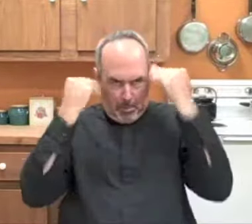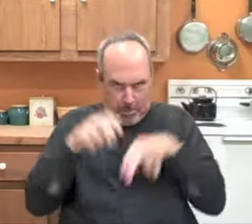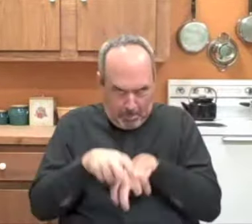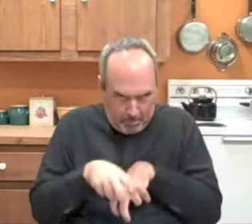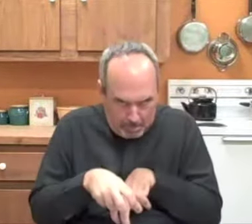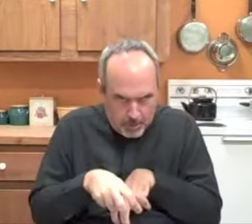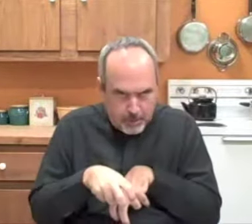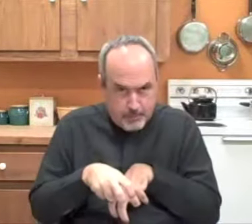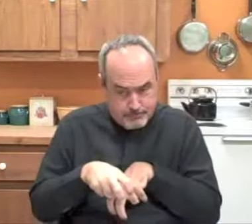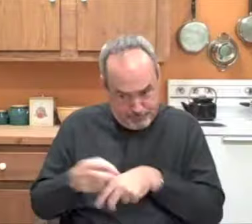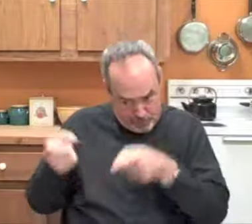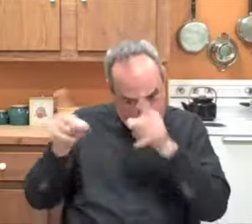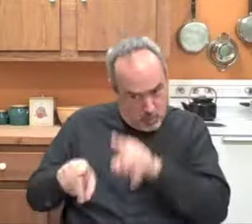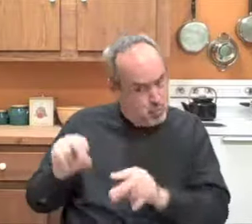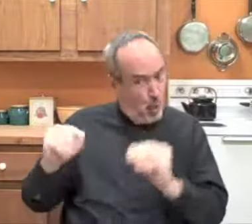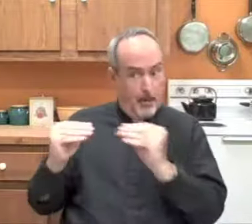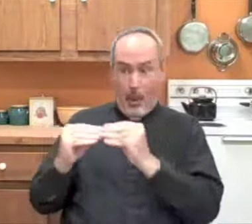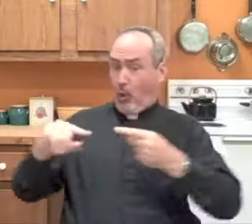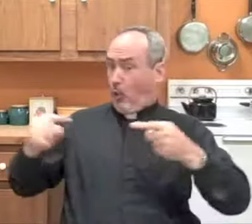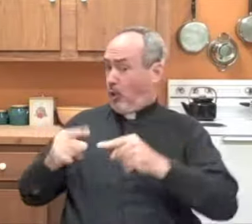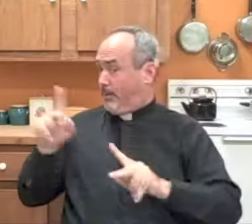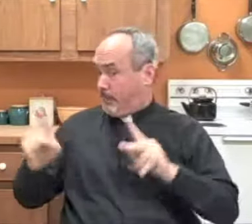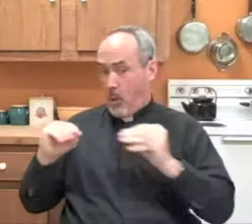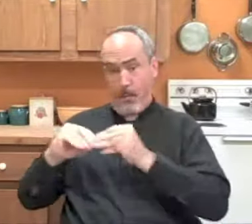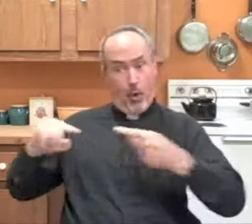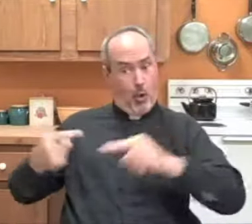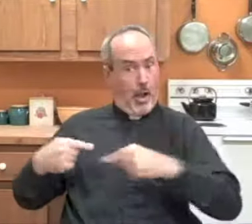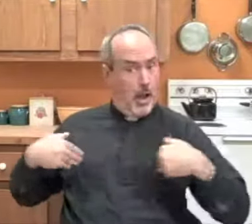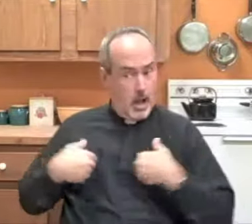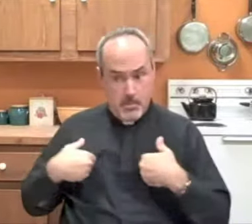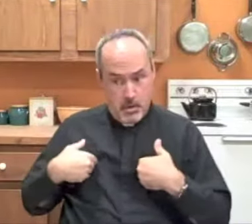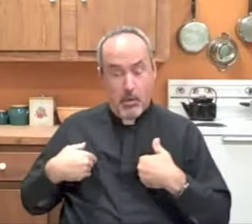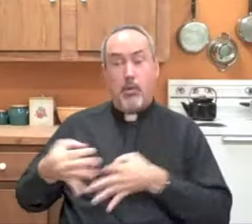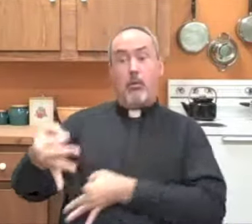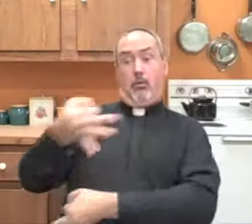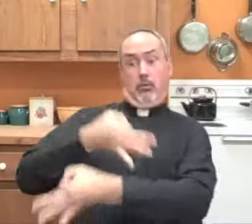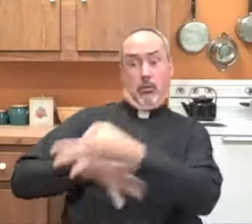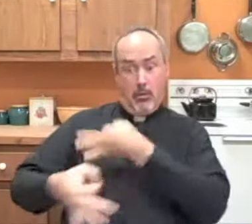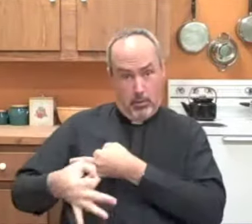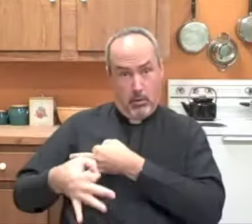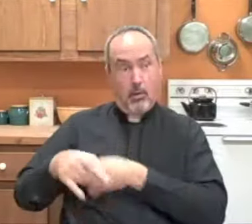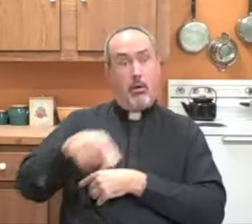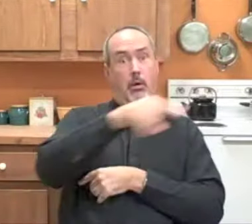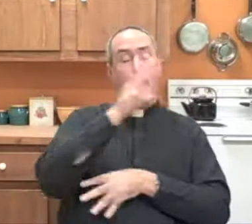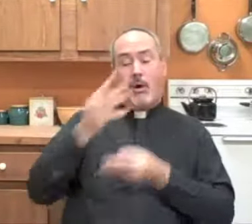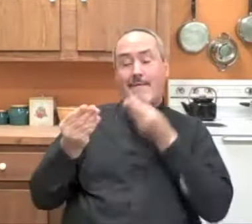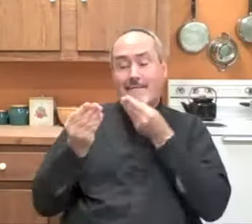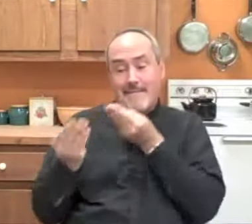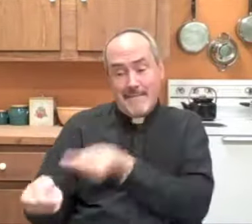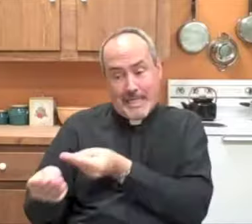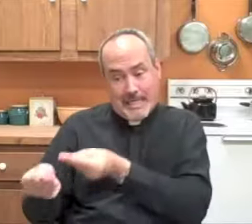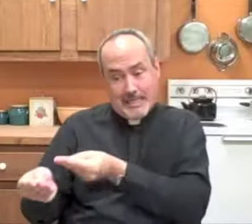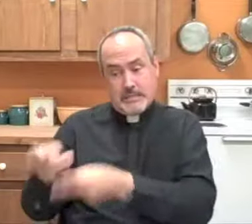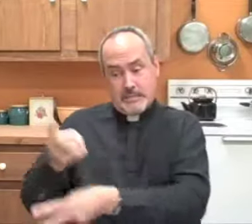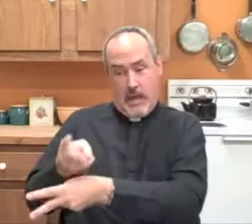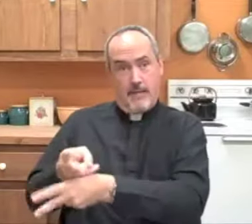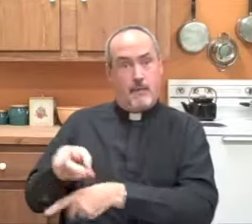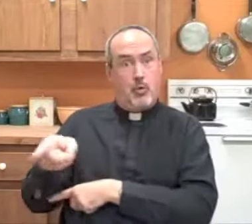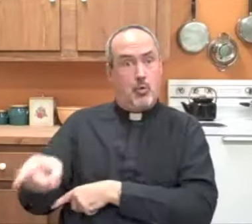understood what St. Francis was saying, because he looked so shameful. St. Francis told him, you will not hurt another